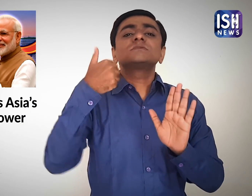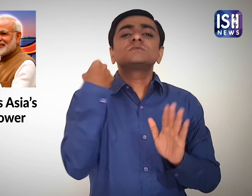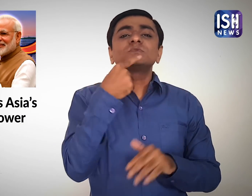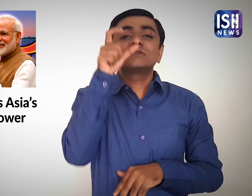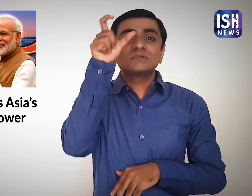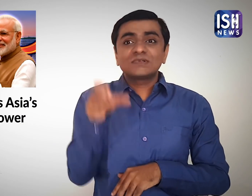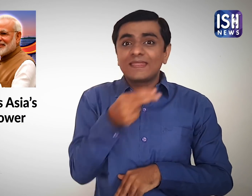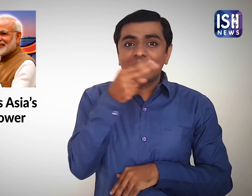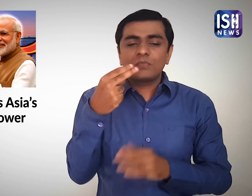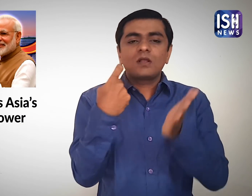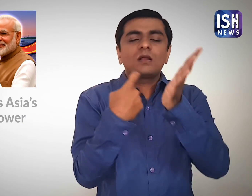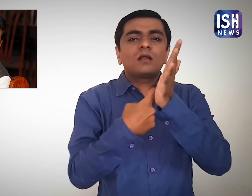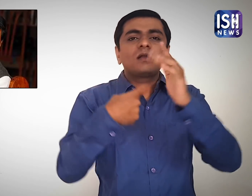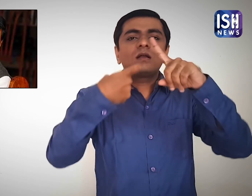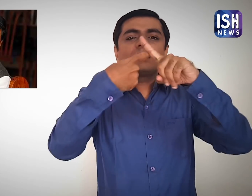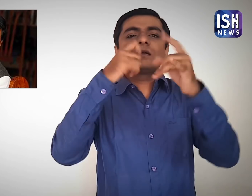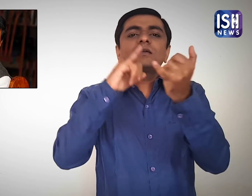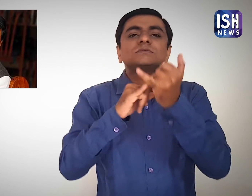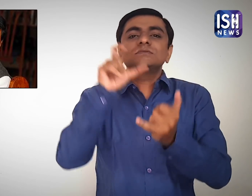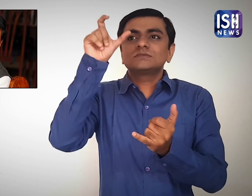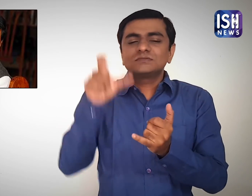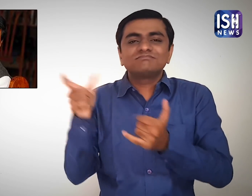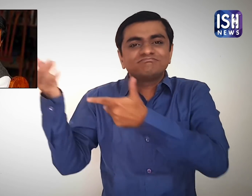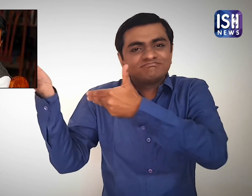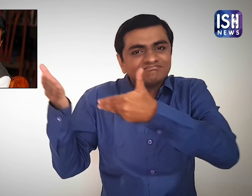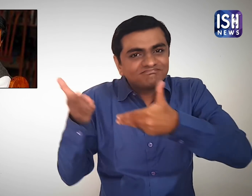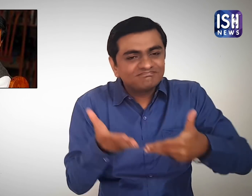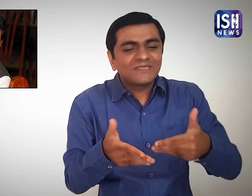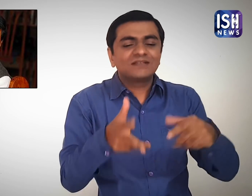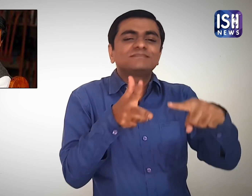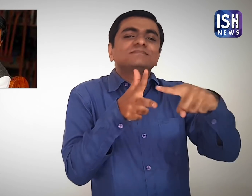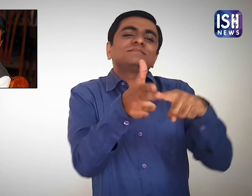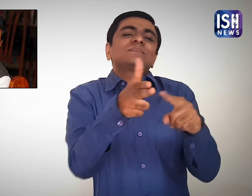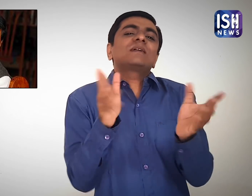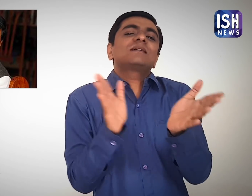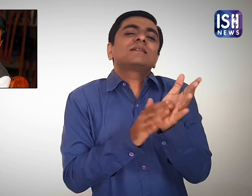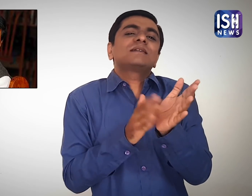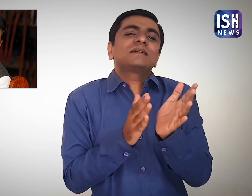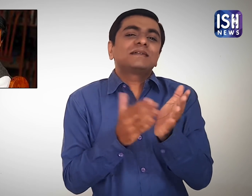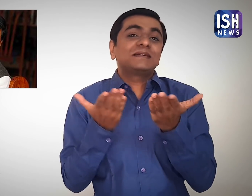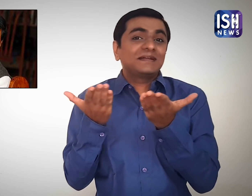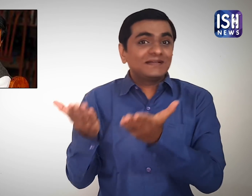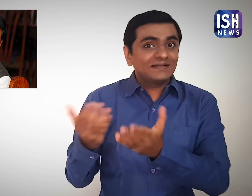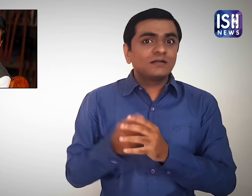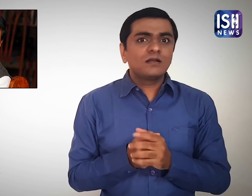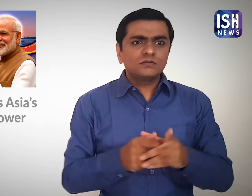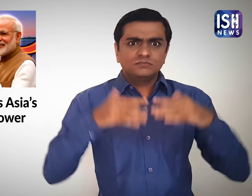has also been invited to attend the inauguration.